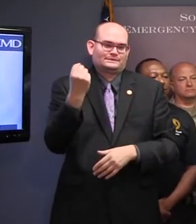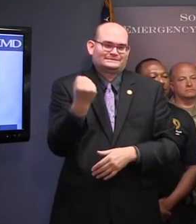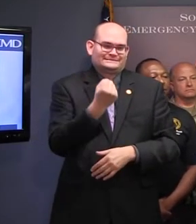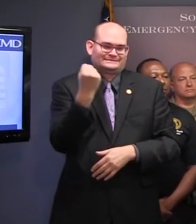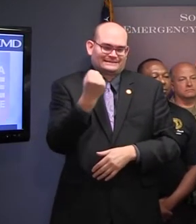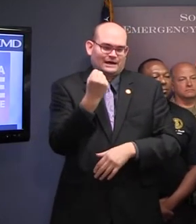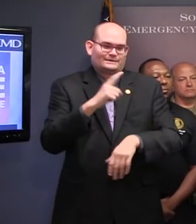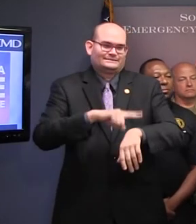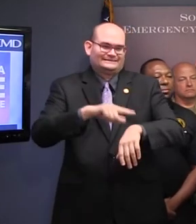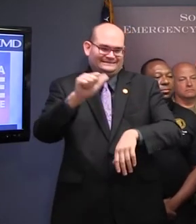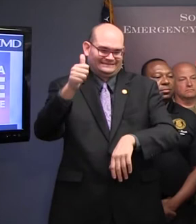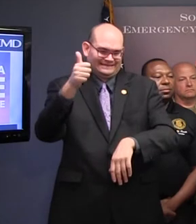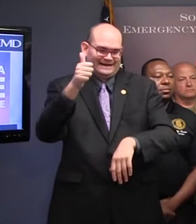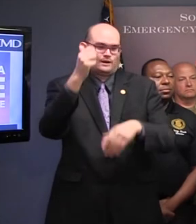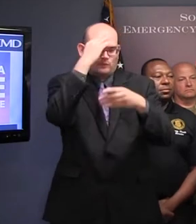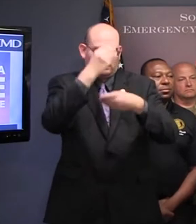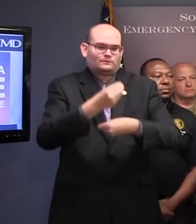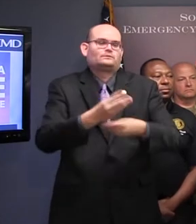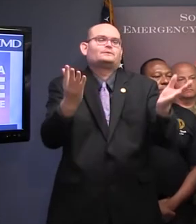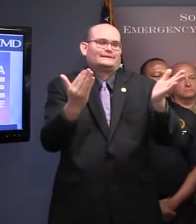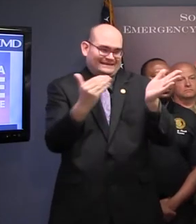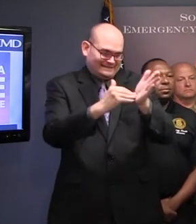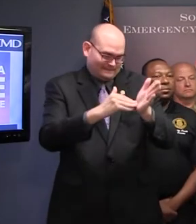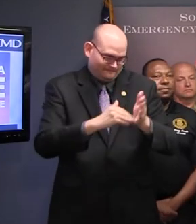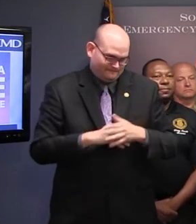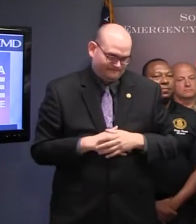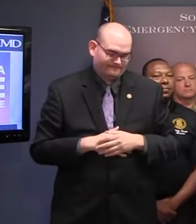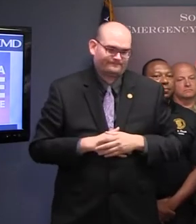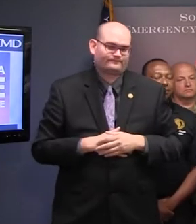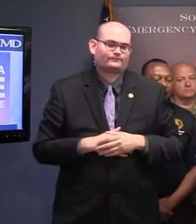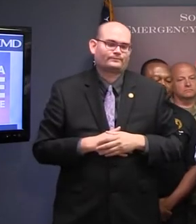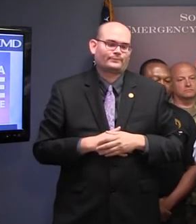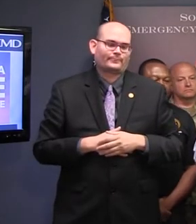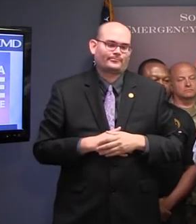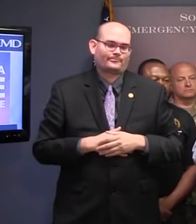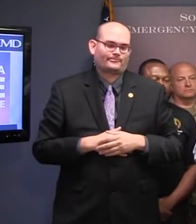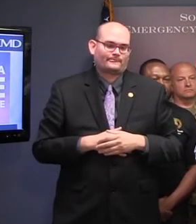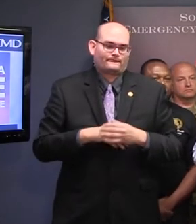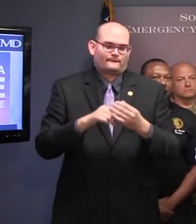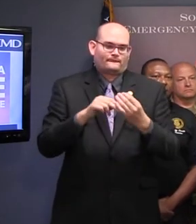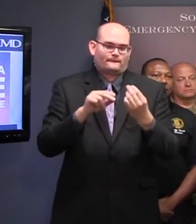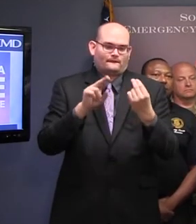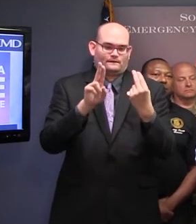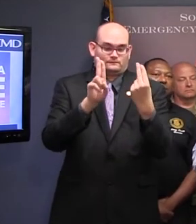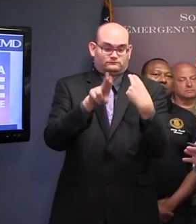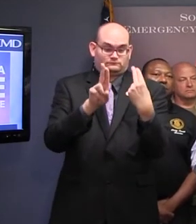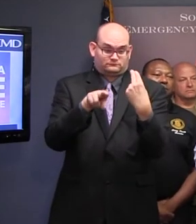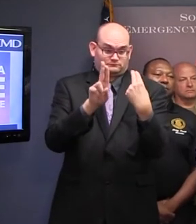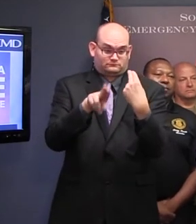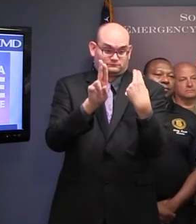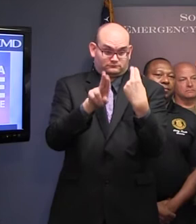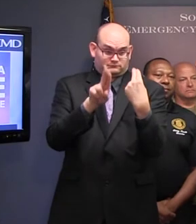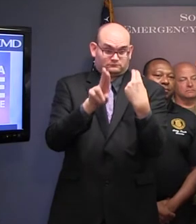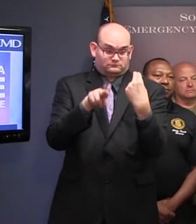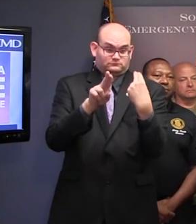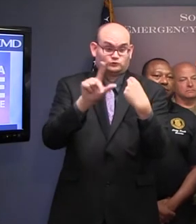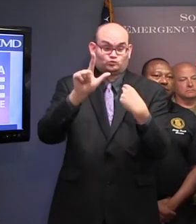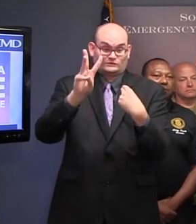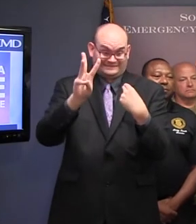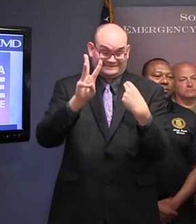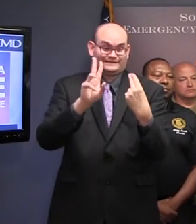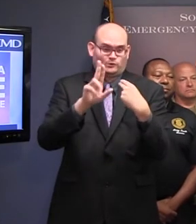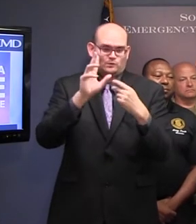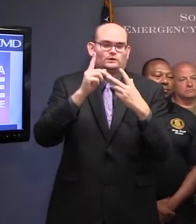It is also at that time that the lane reversals on I-26 and several of the other roads in the other zones